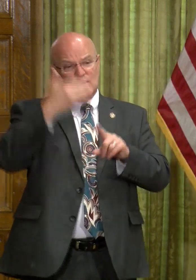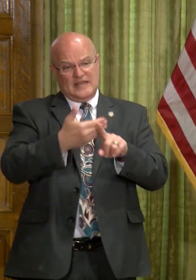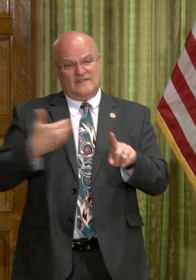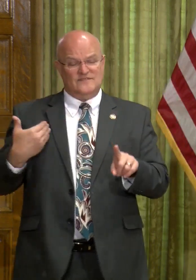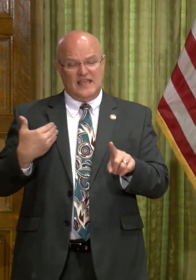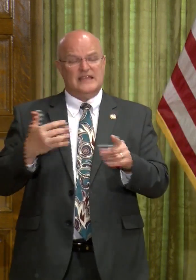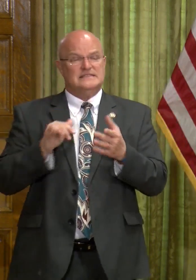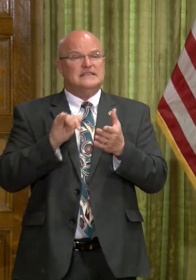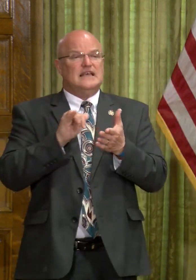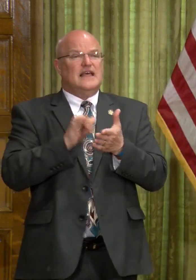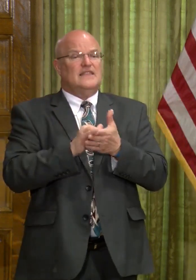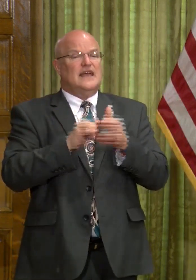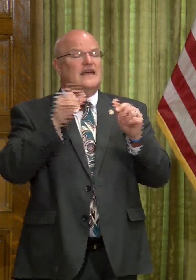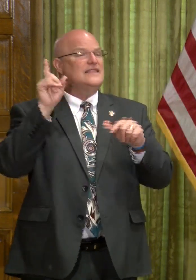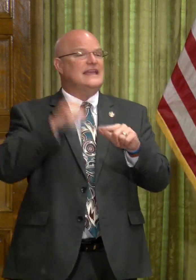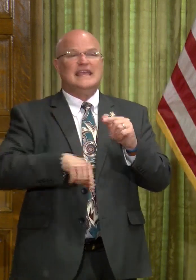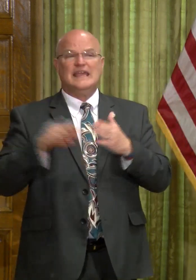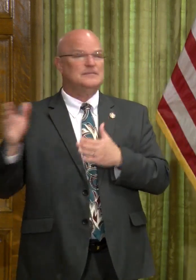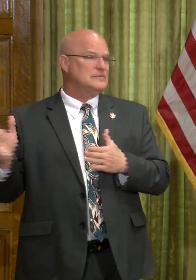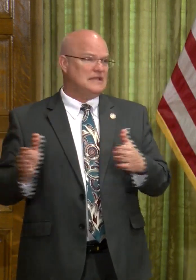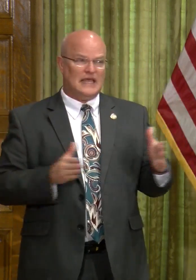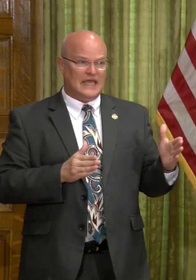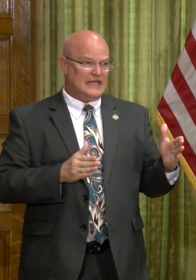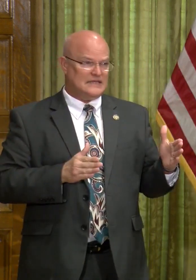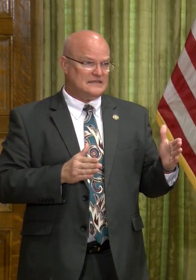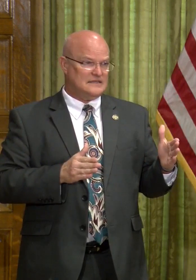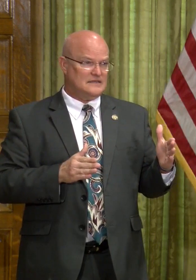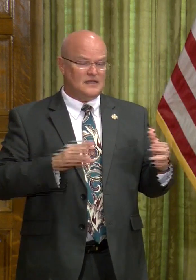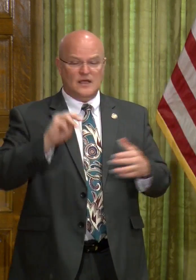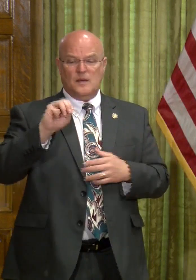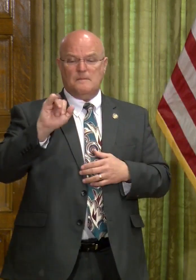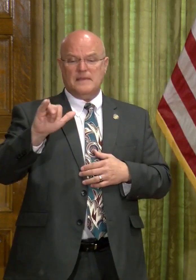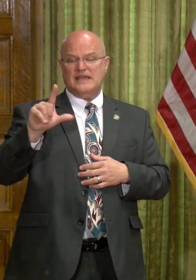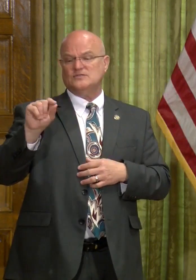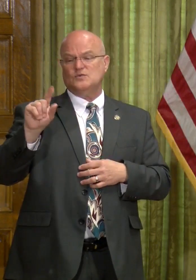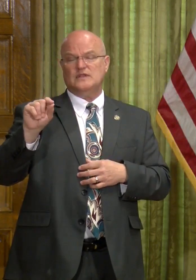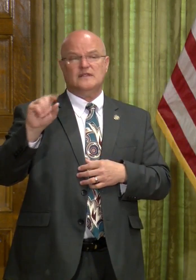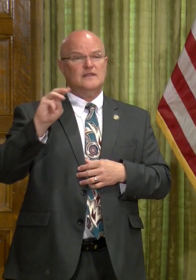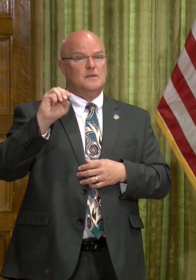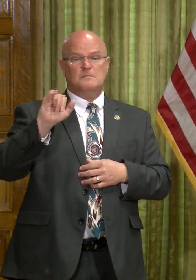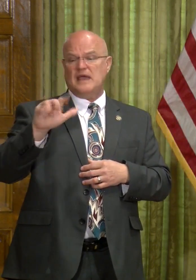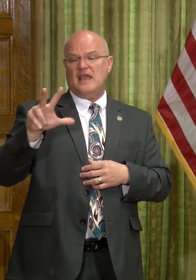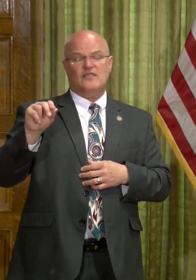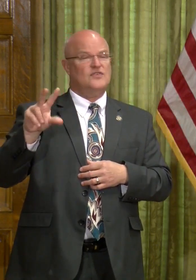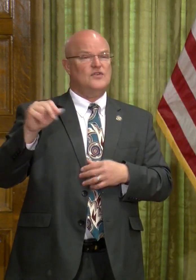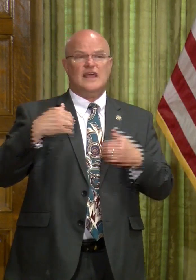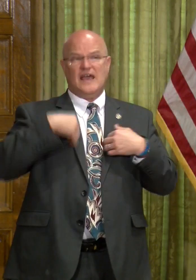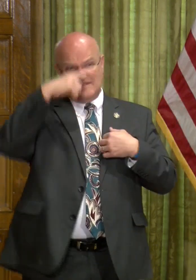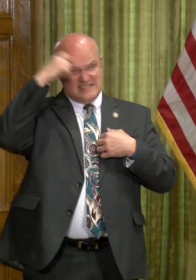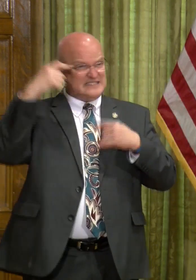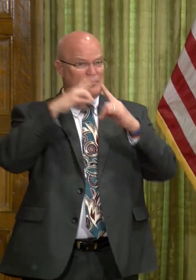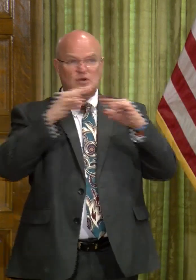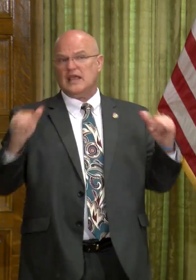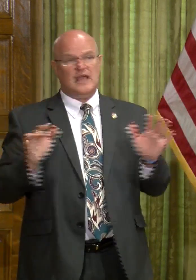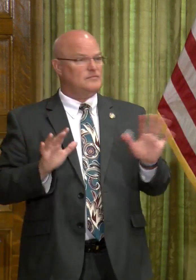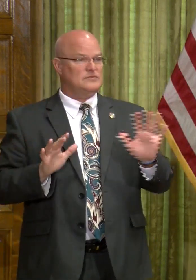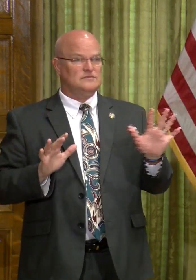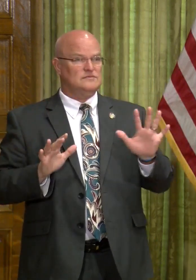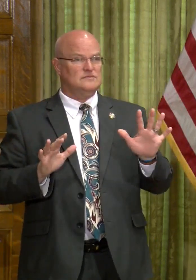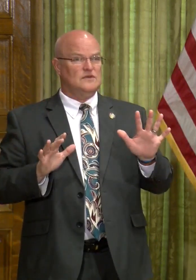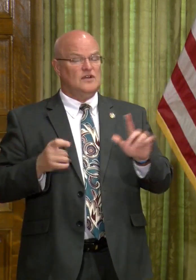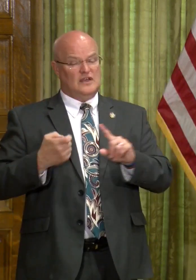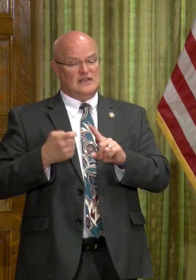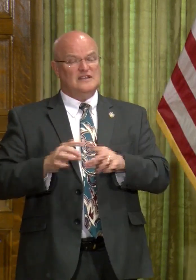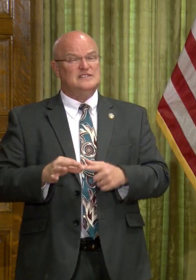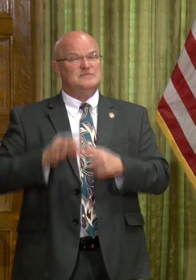advance that they can't plan, you know, on May 20th or May 30th having summer camp, and particularly when they come